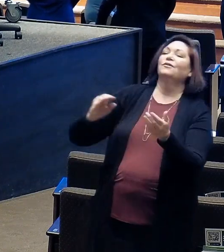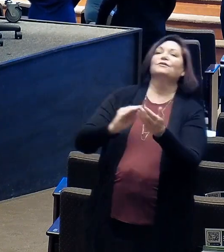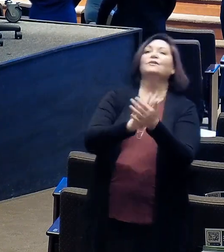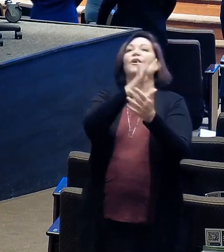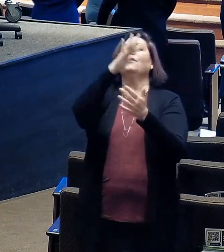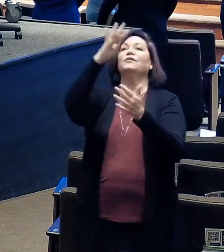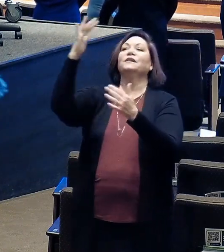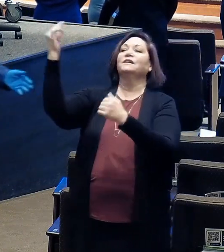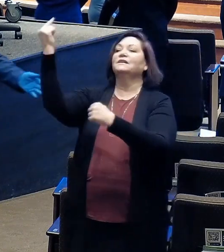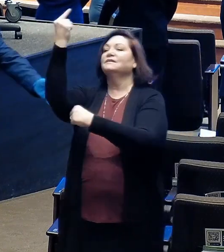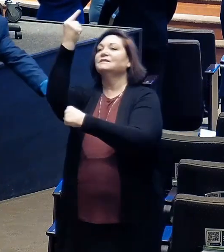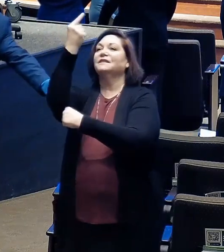day.